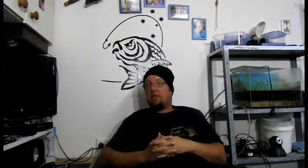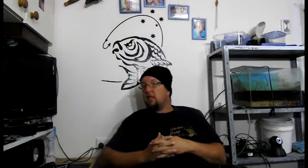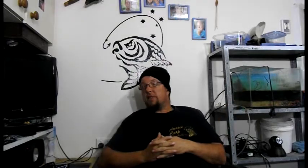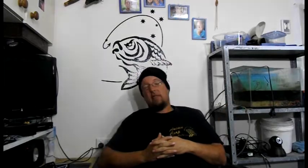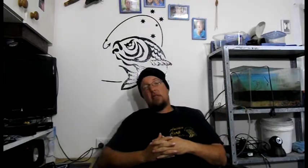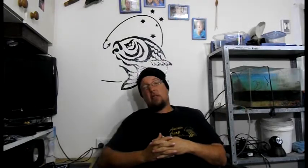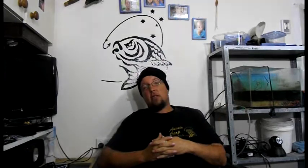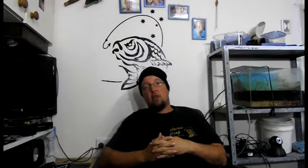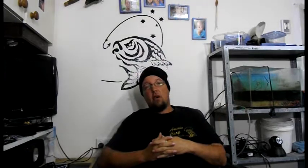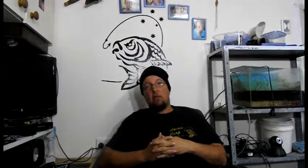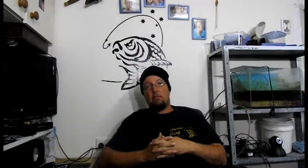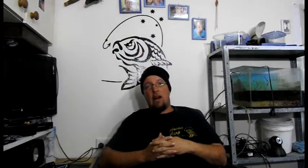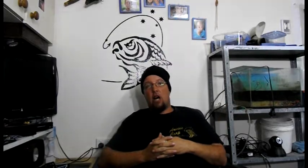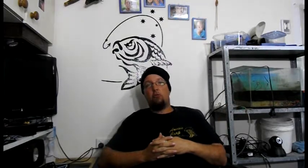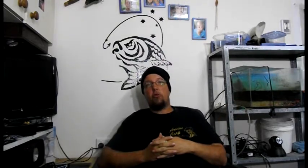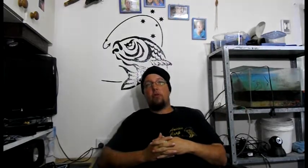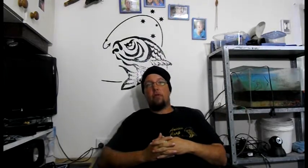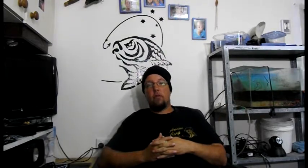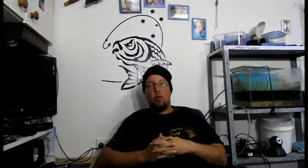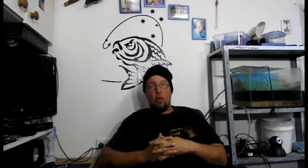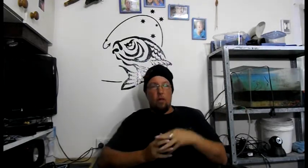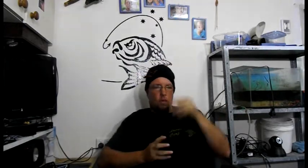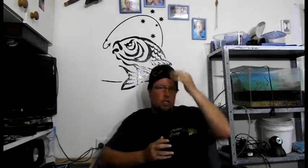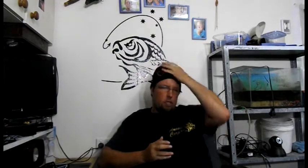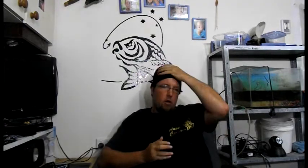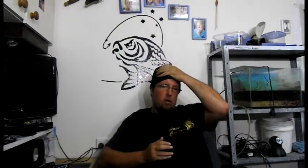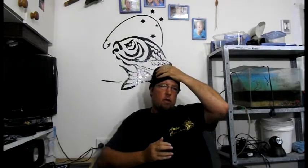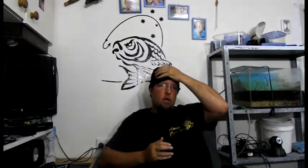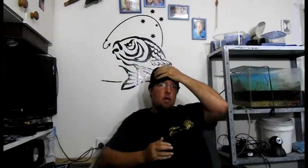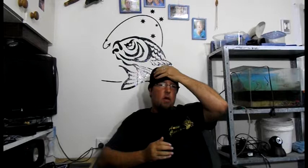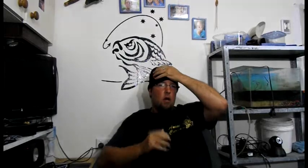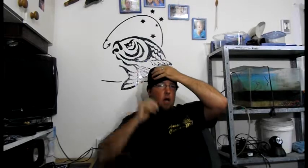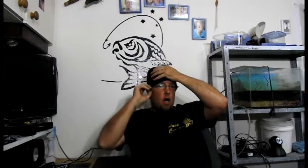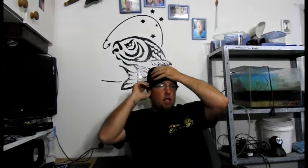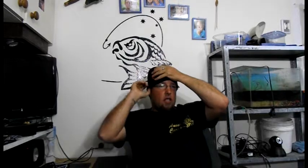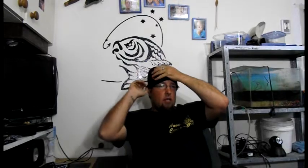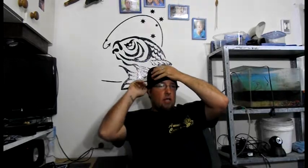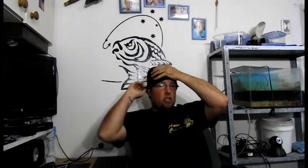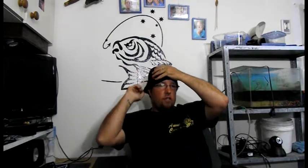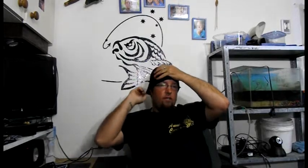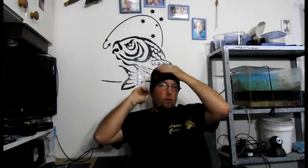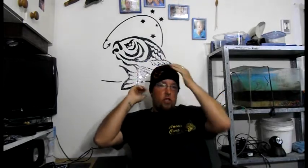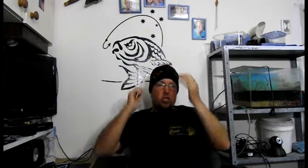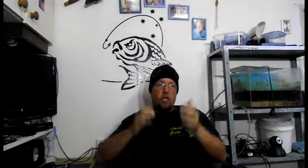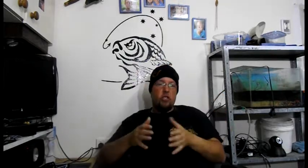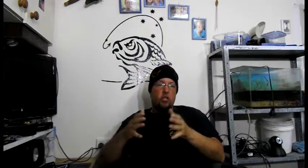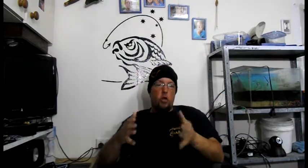dozen fish. It's not hundreds of them schooling in one spot. I think much of the footage they show